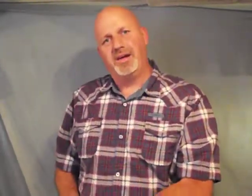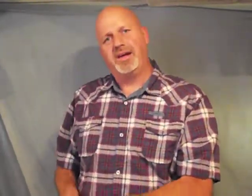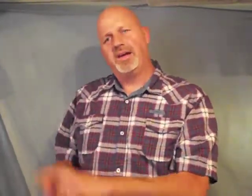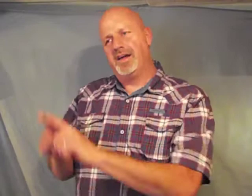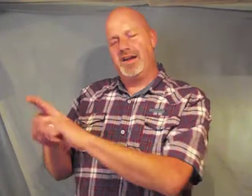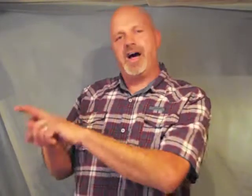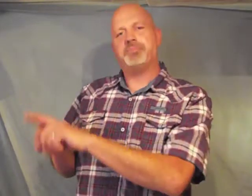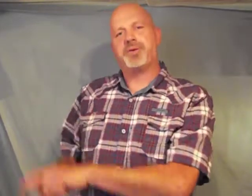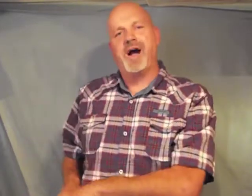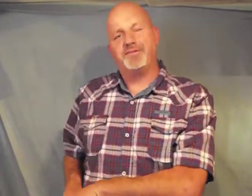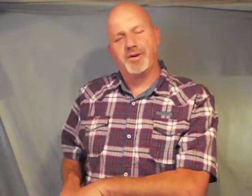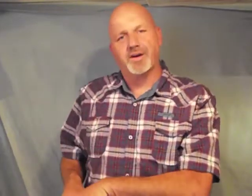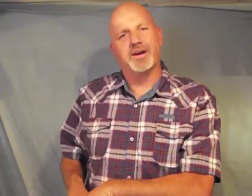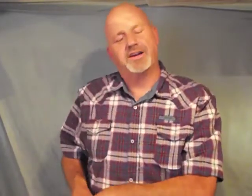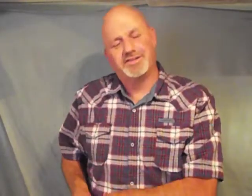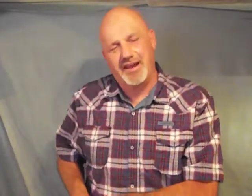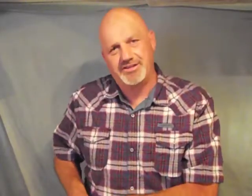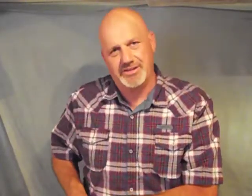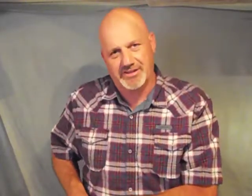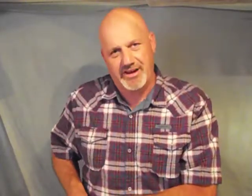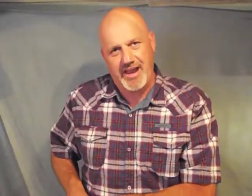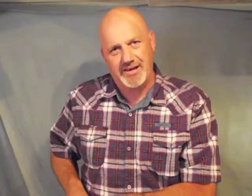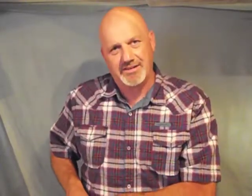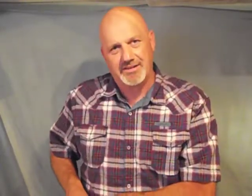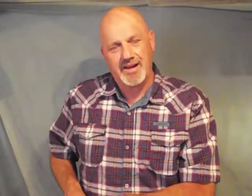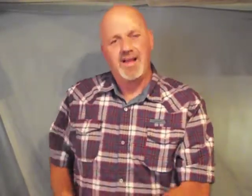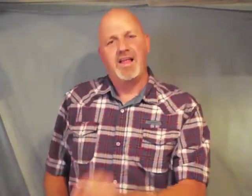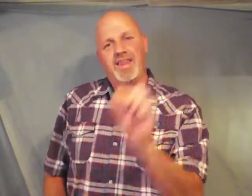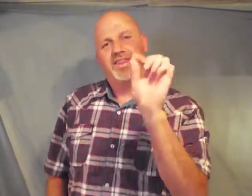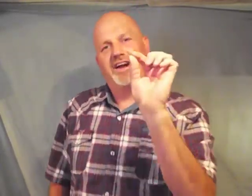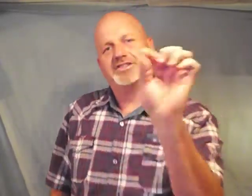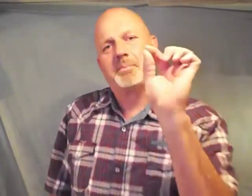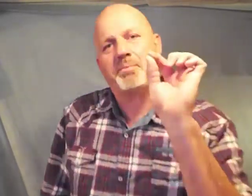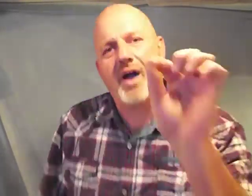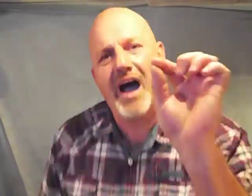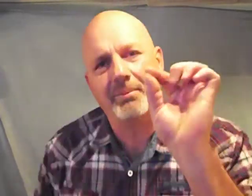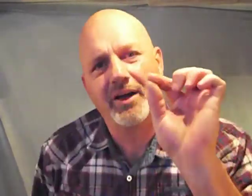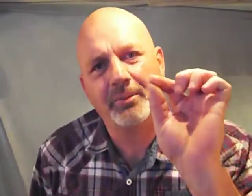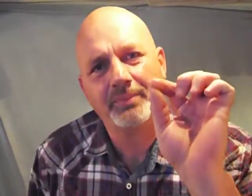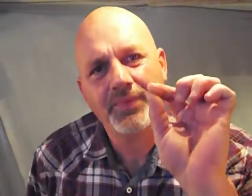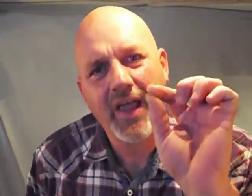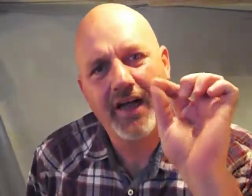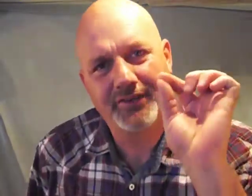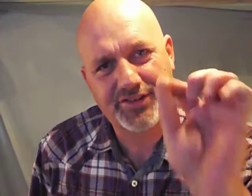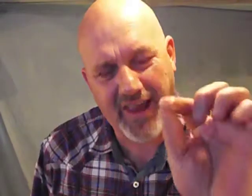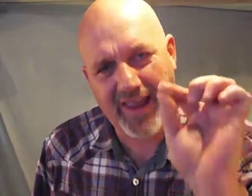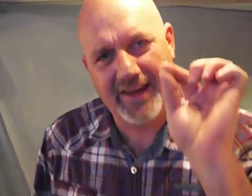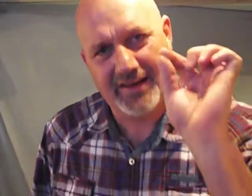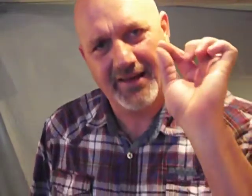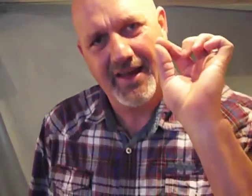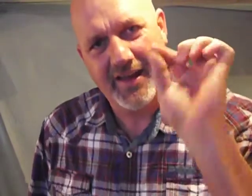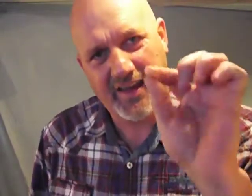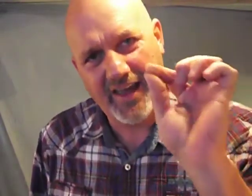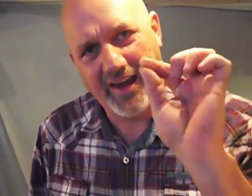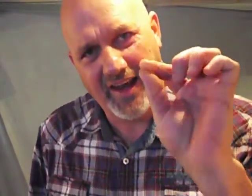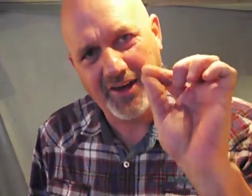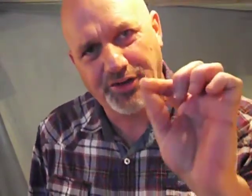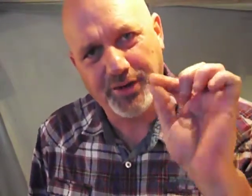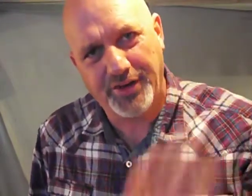non-profit organization status there's a problem of Satan getting into the